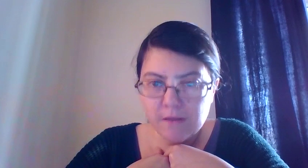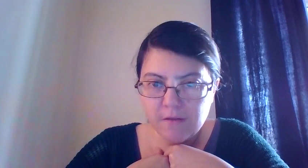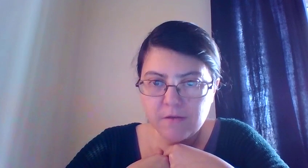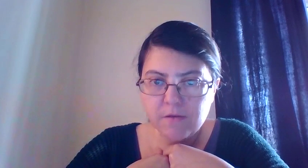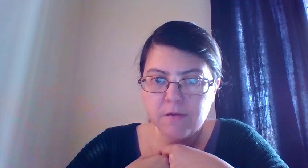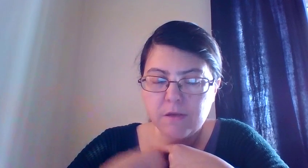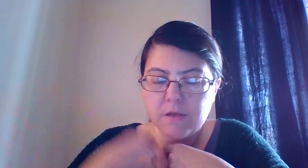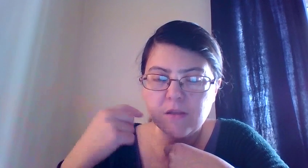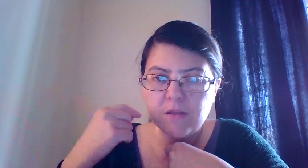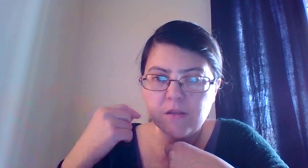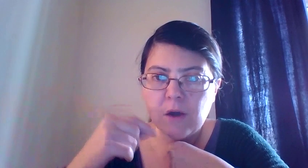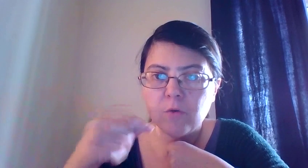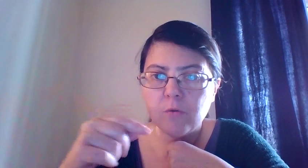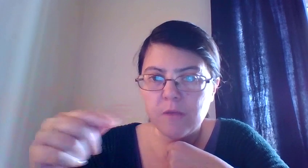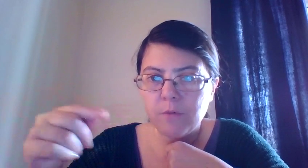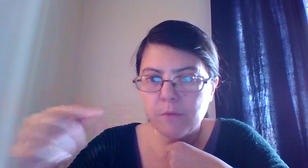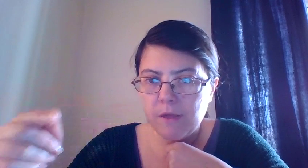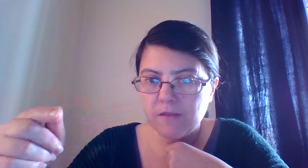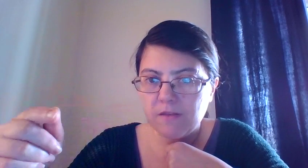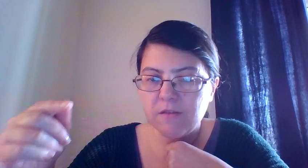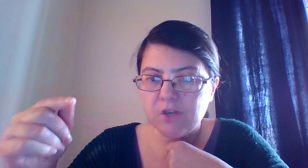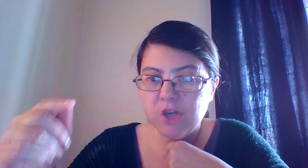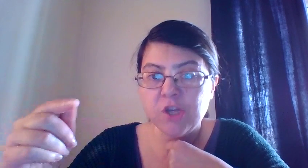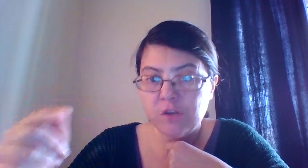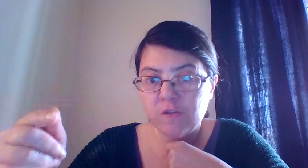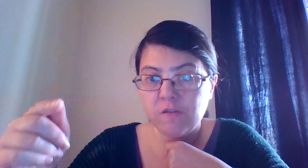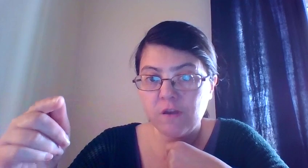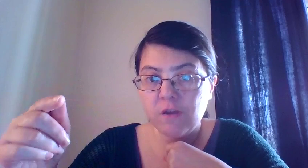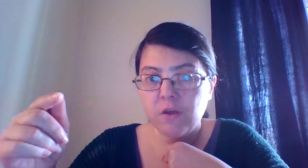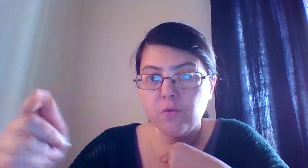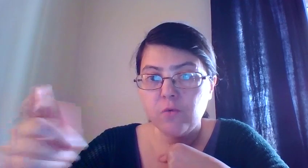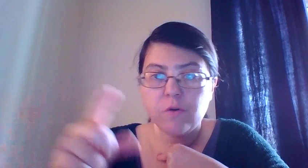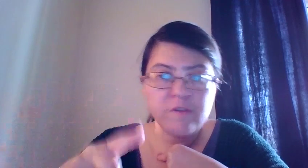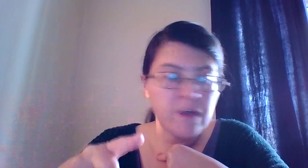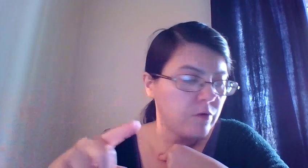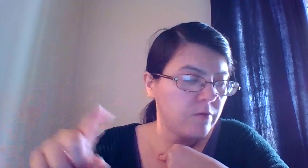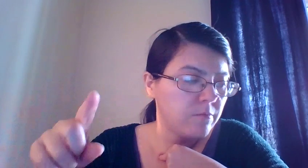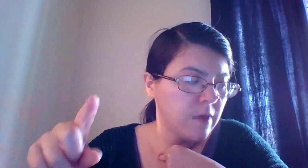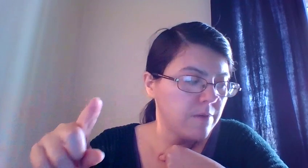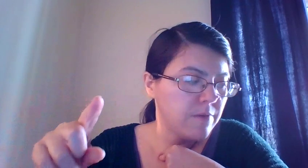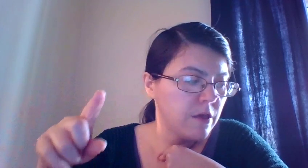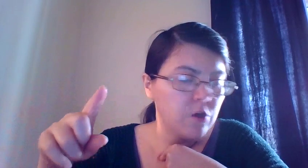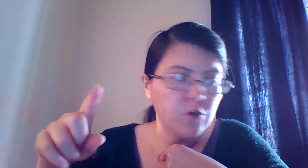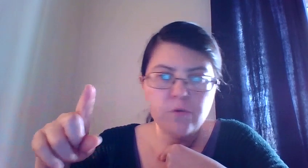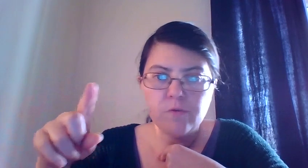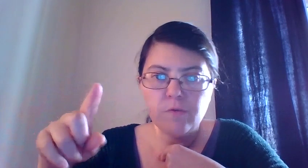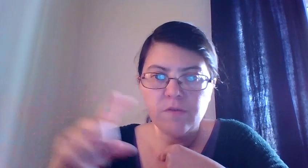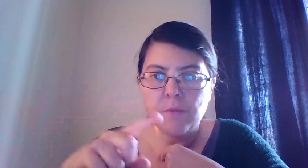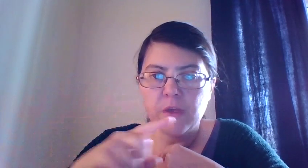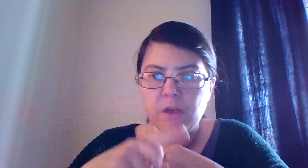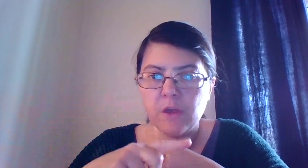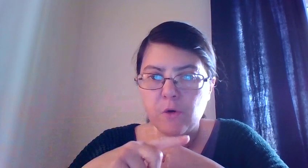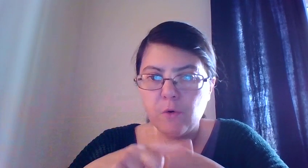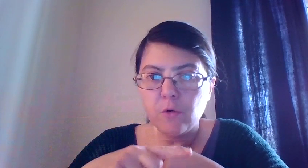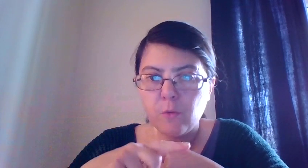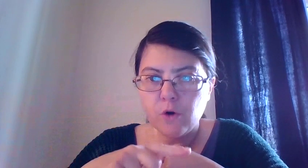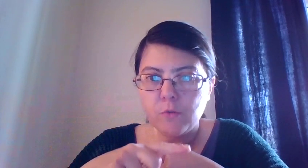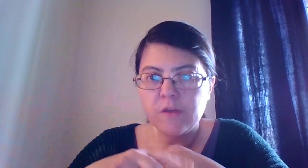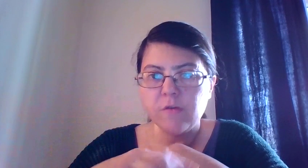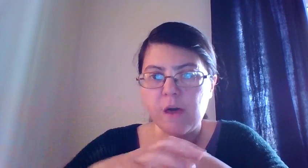there will be implemented changes to your salary. Maybe you used to do something in your workplace. You had